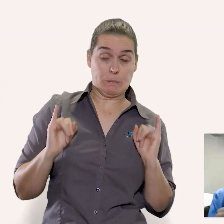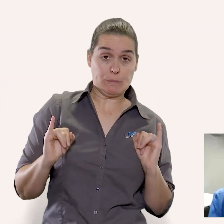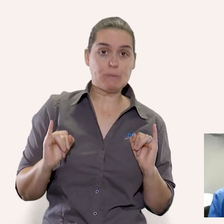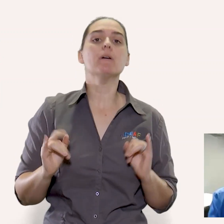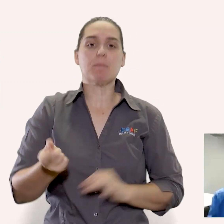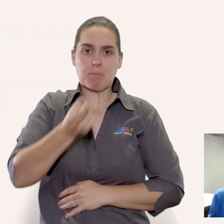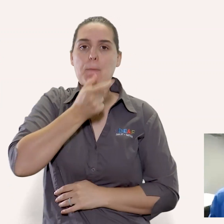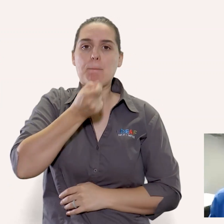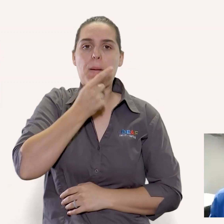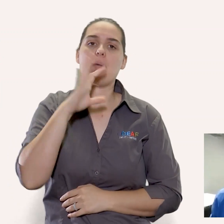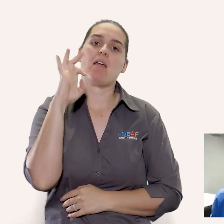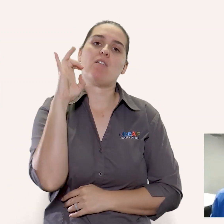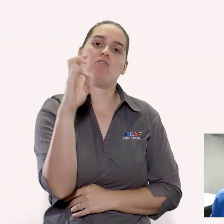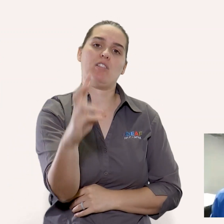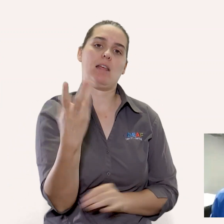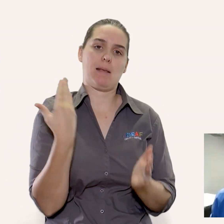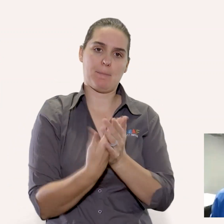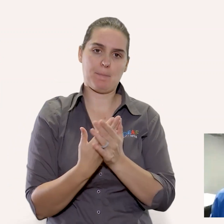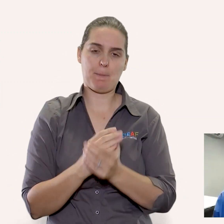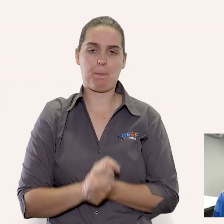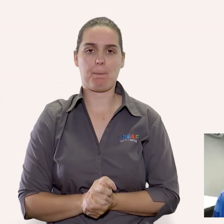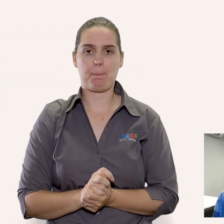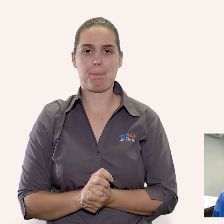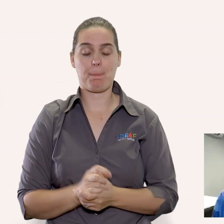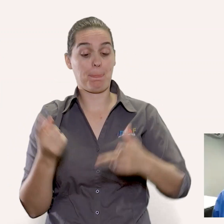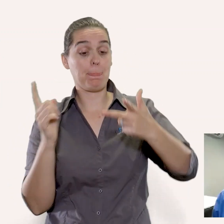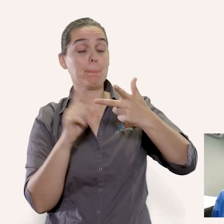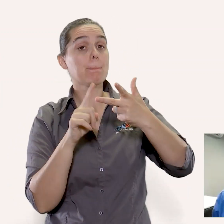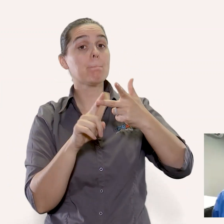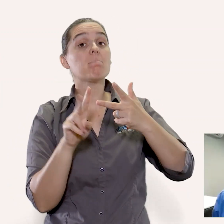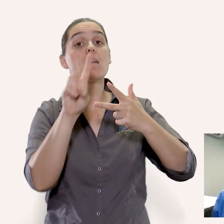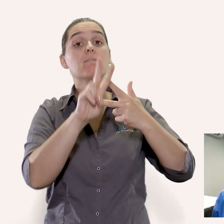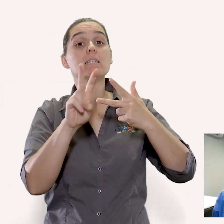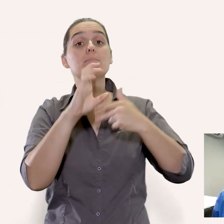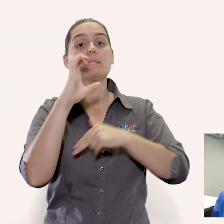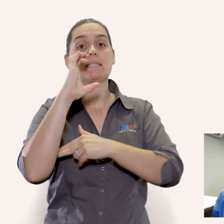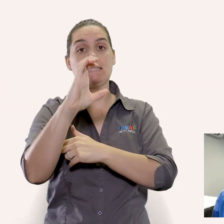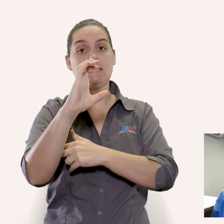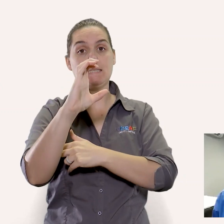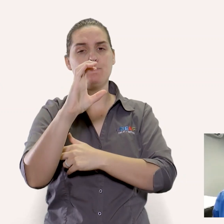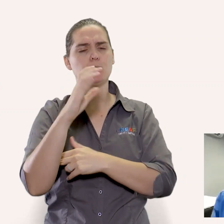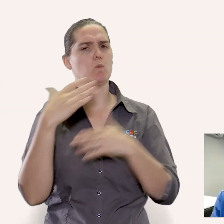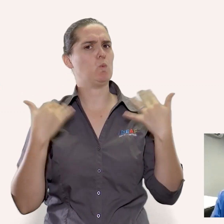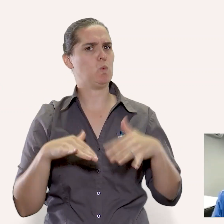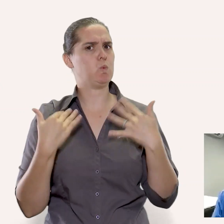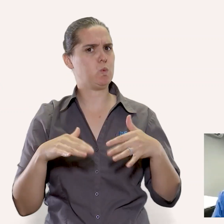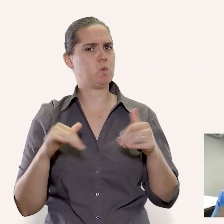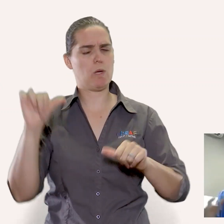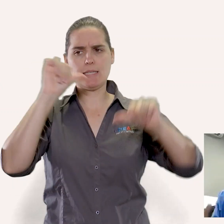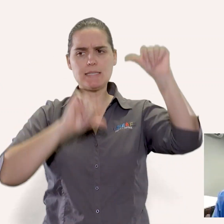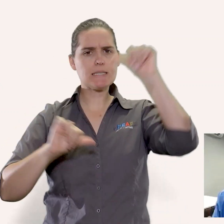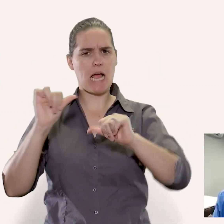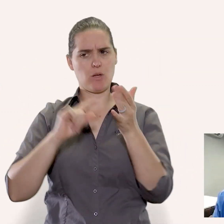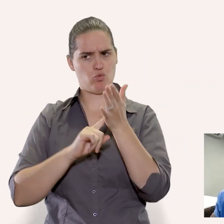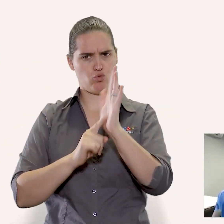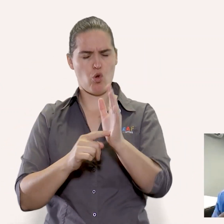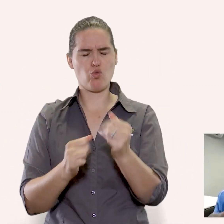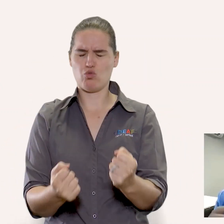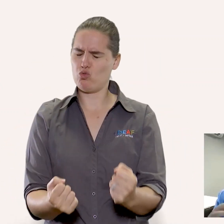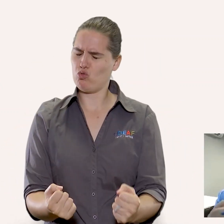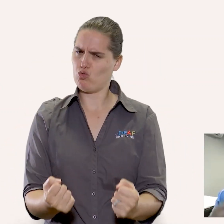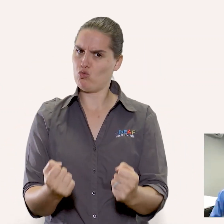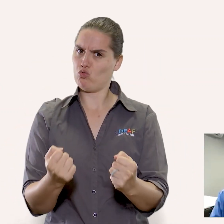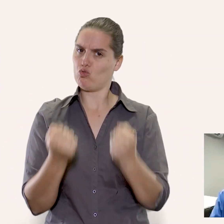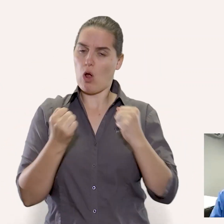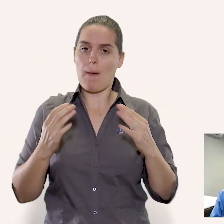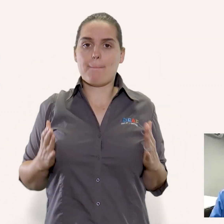revert to taking the probiotic every day vitamin c has got good scientific evidence behind it that it